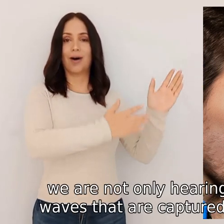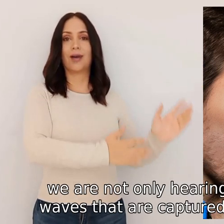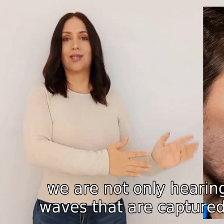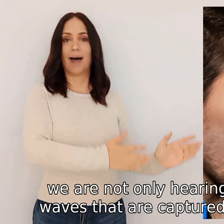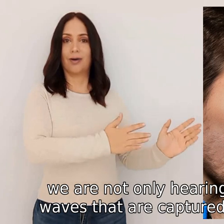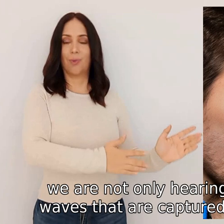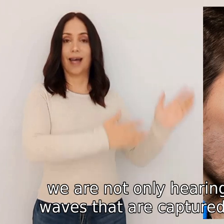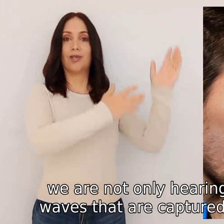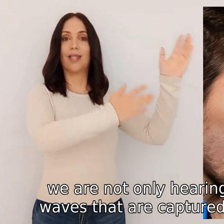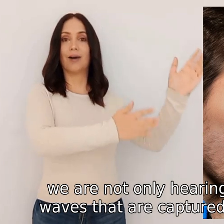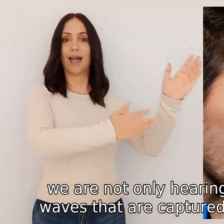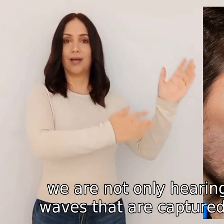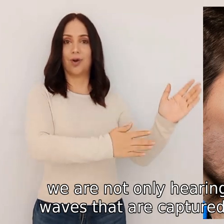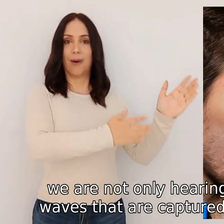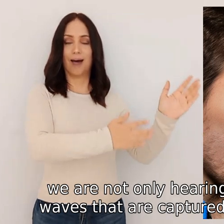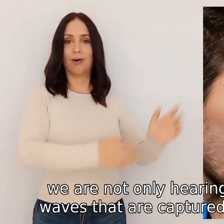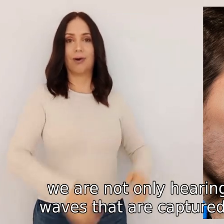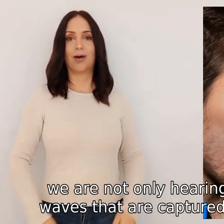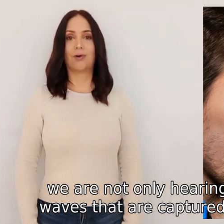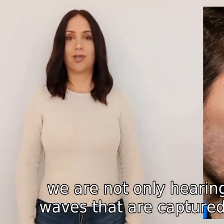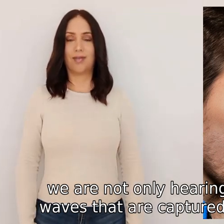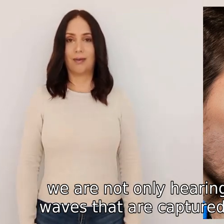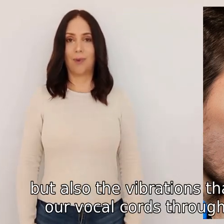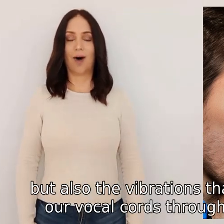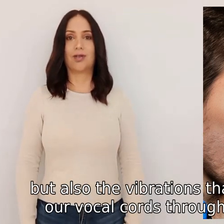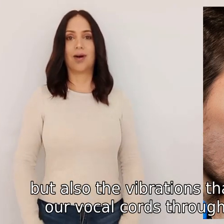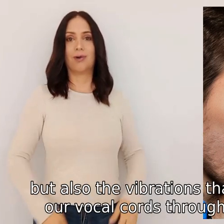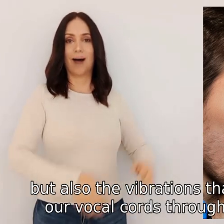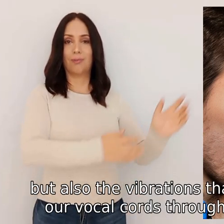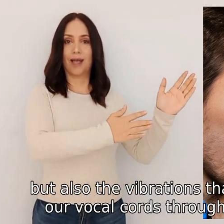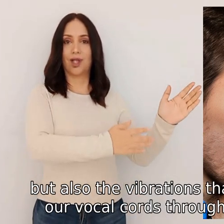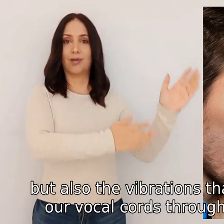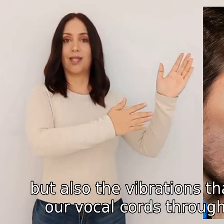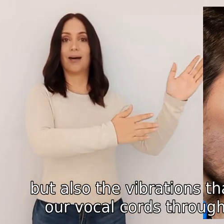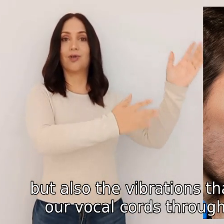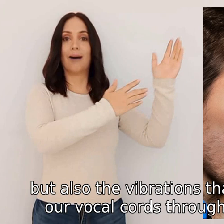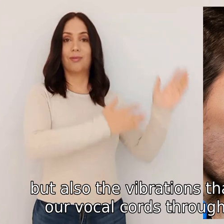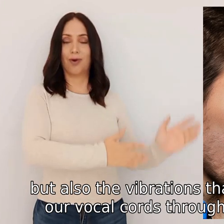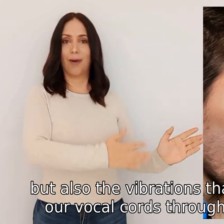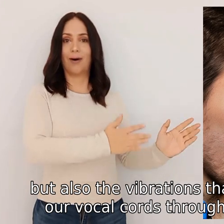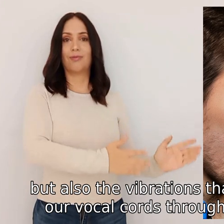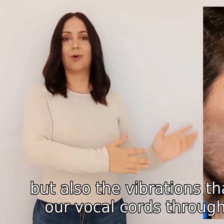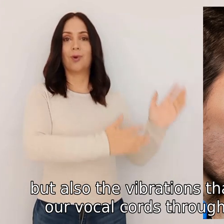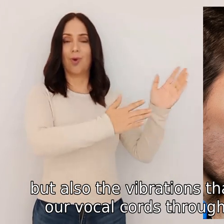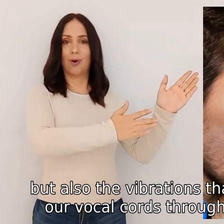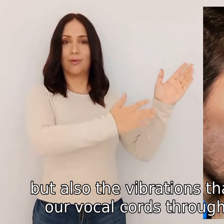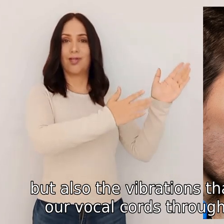hearing the sound waves that are captured by our ears but also the vibrations that travel from our vocal cords